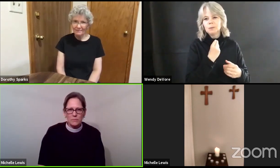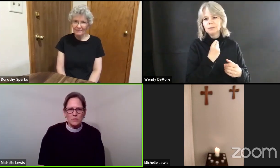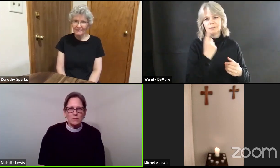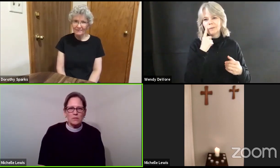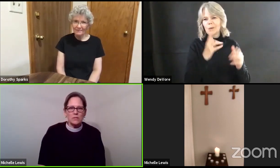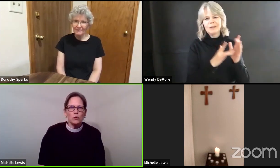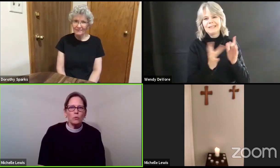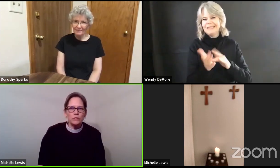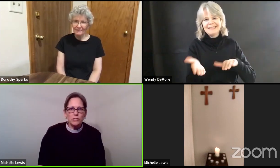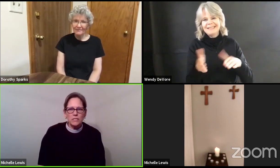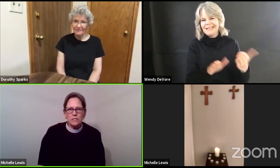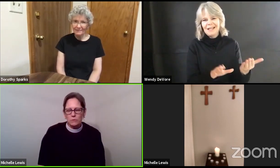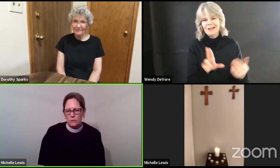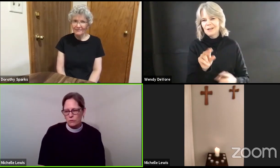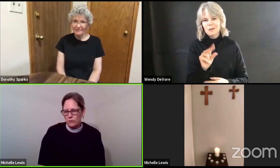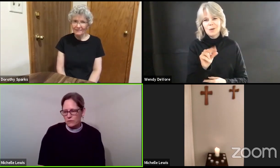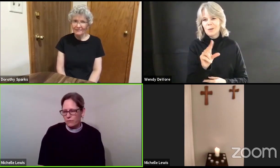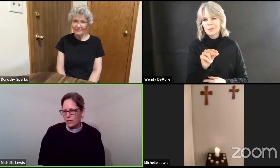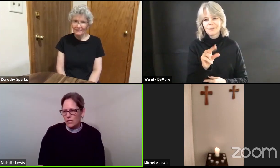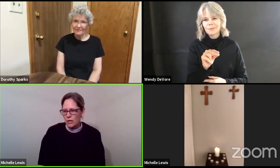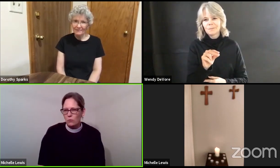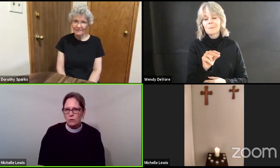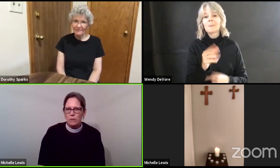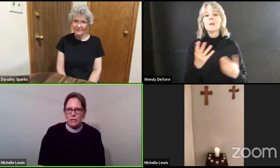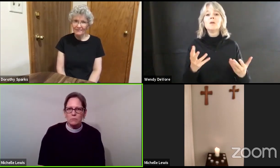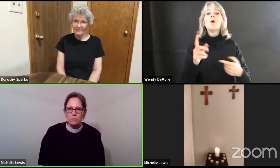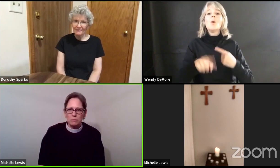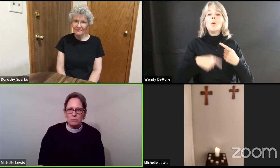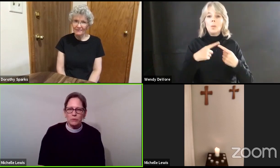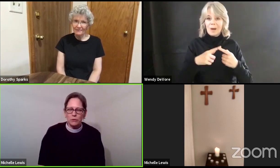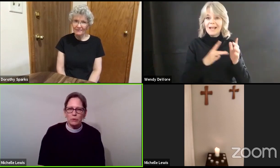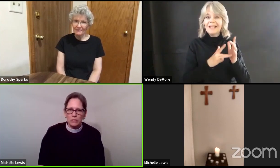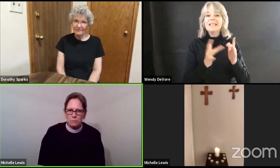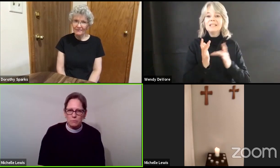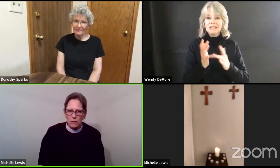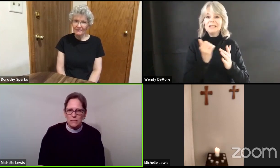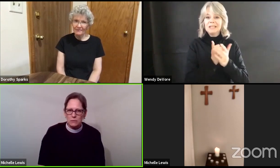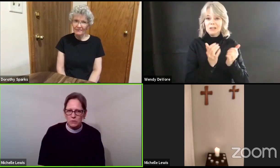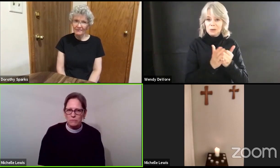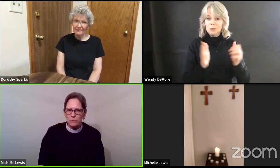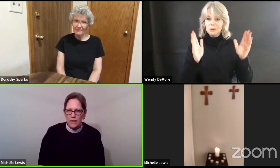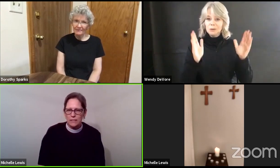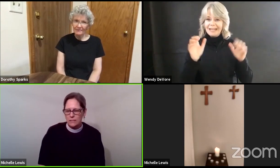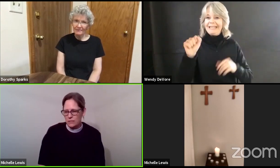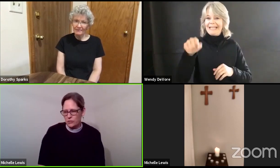So when Jesus was crucified, there were many people who were responsible for that decision.